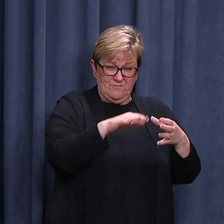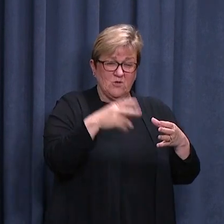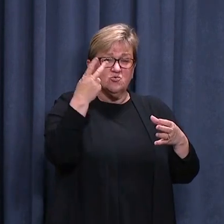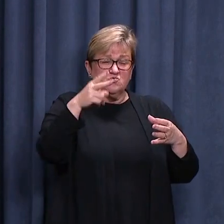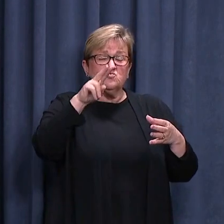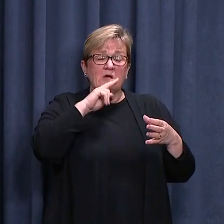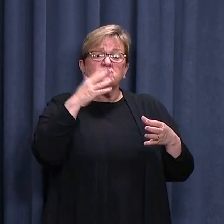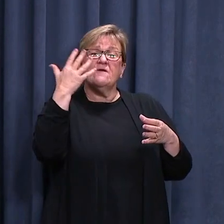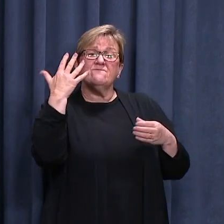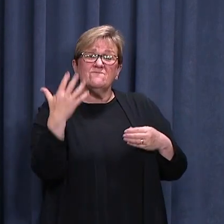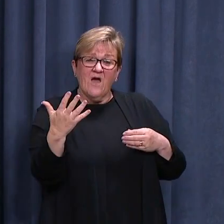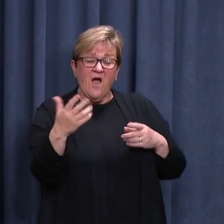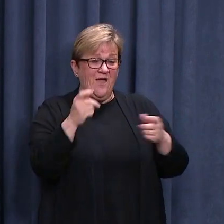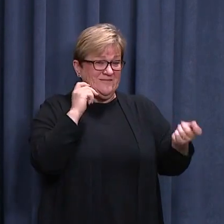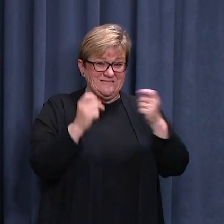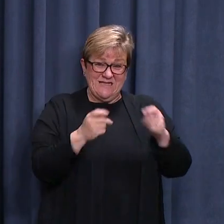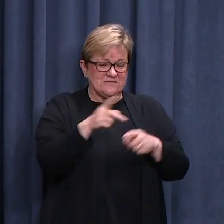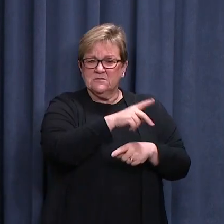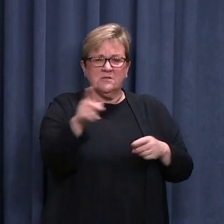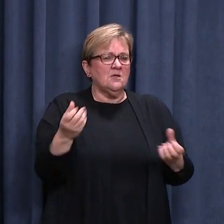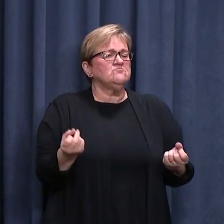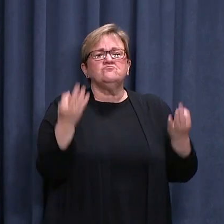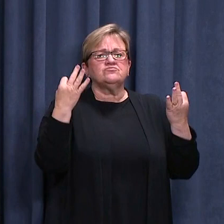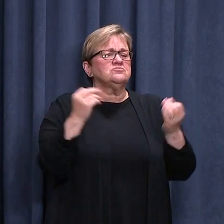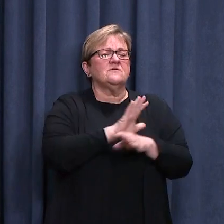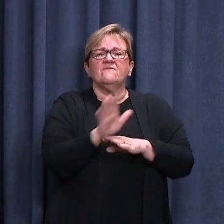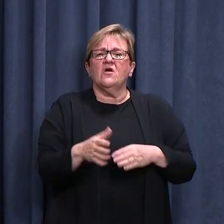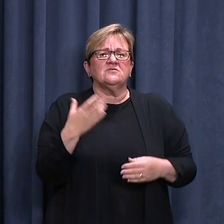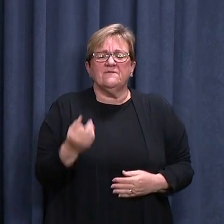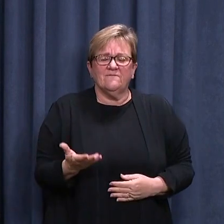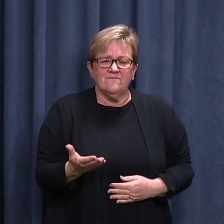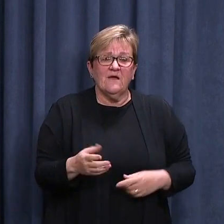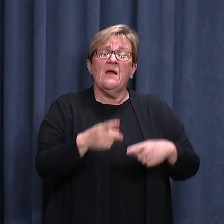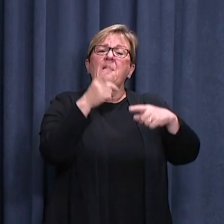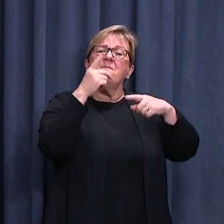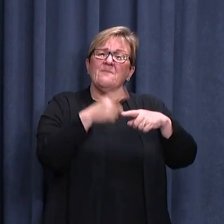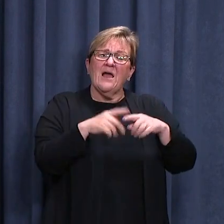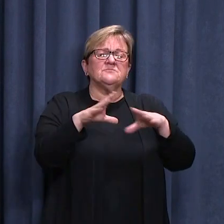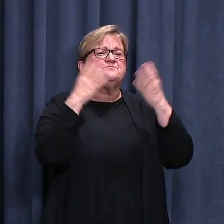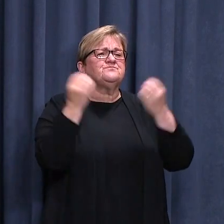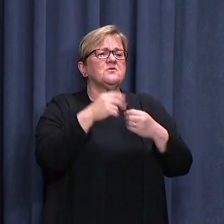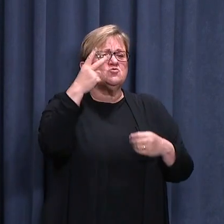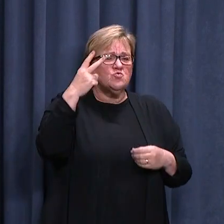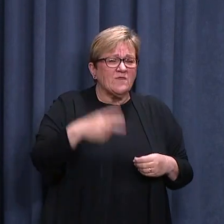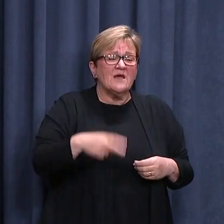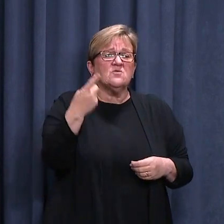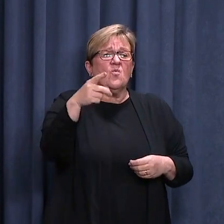205 have tested negative so far. In addition, a total of 2